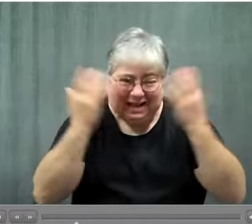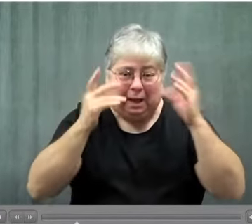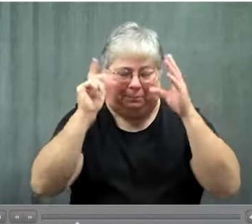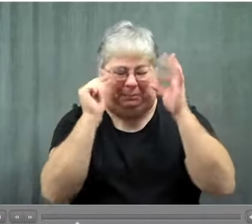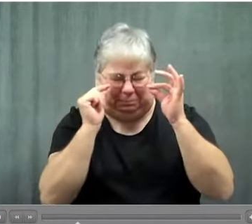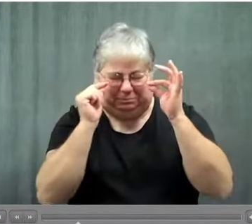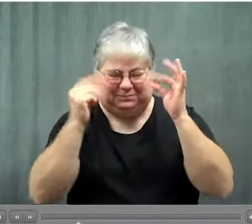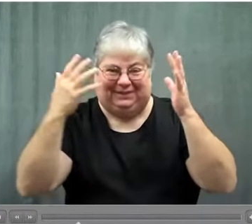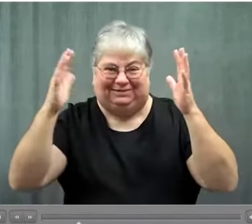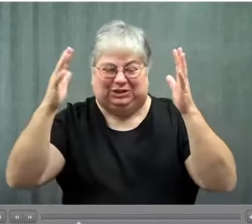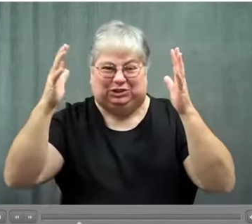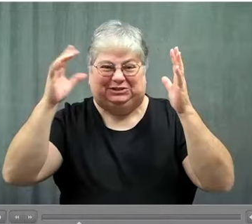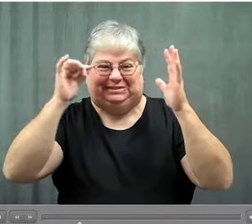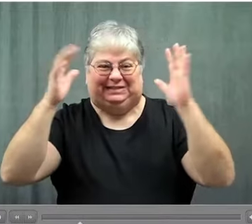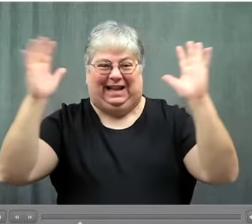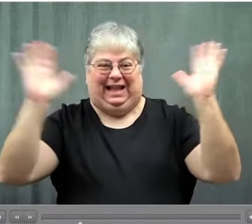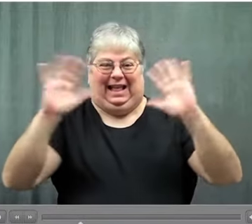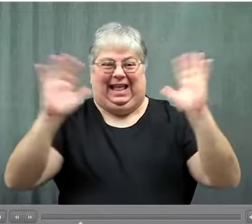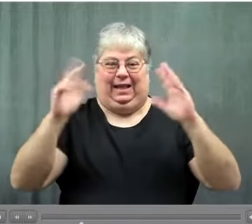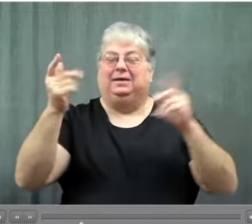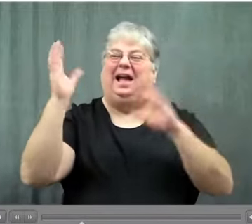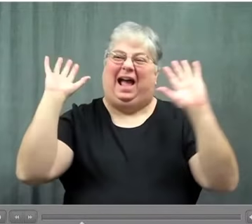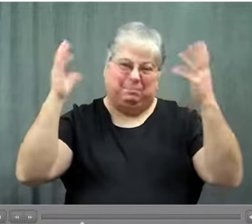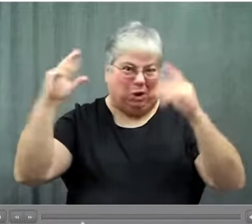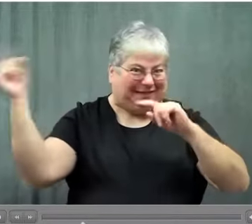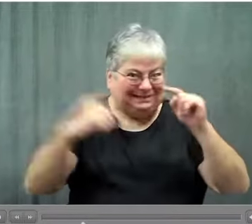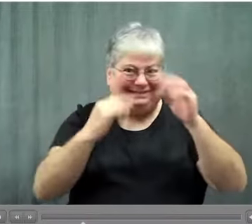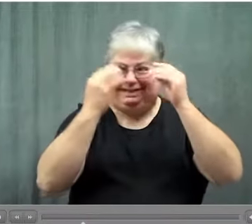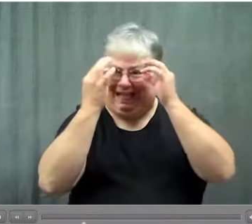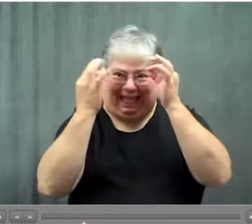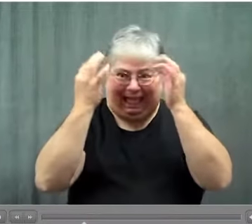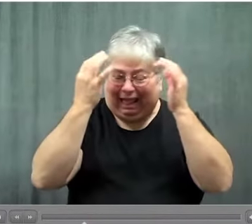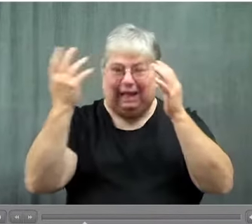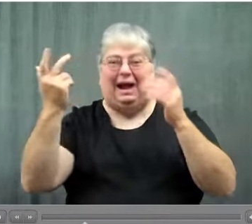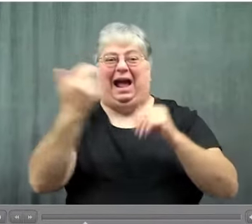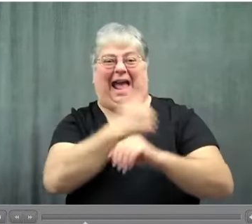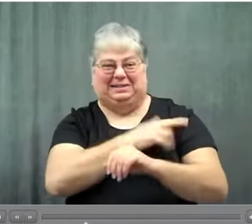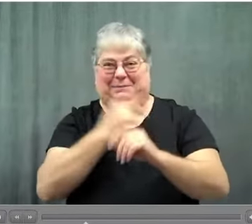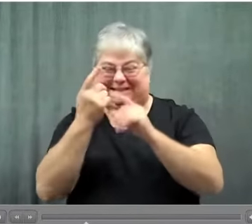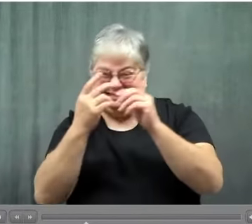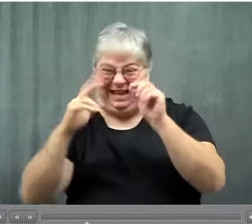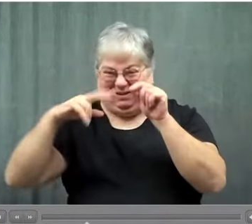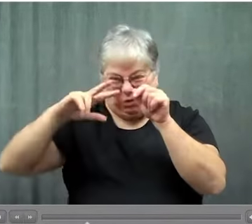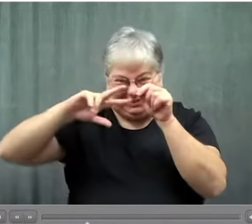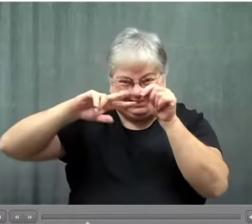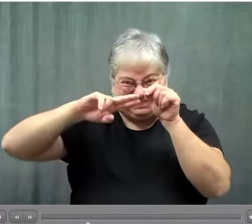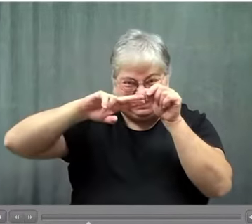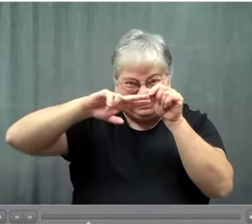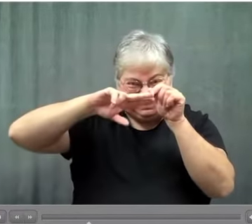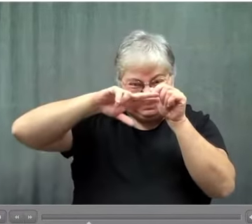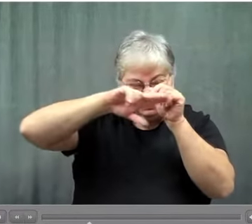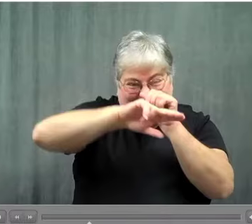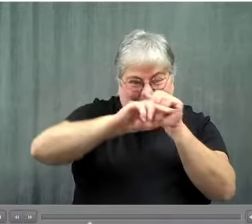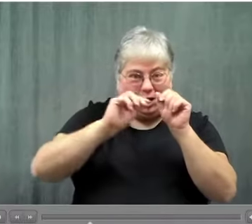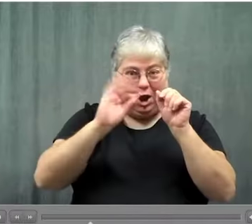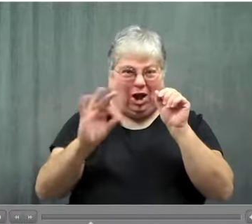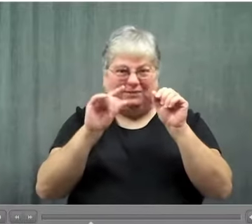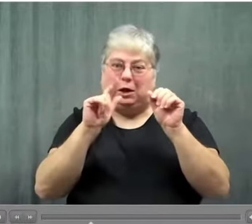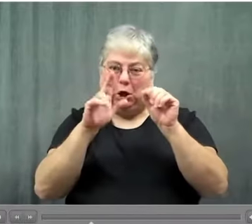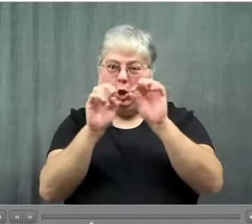into her eyes and she was hysterical running around wondering what to do and then her eyes glue shut. So then what she had